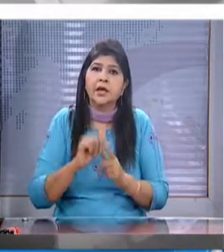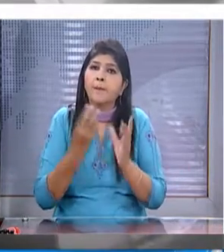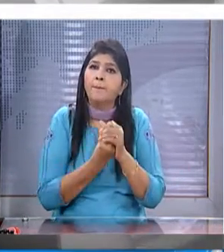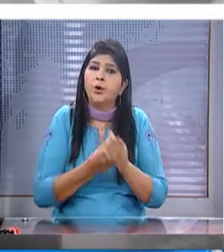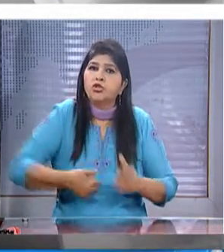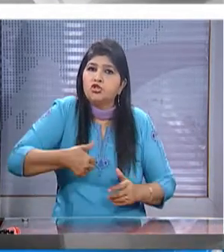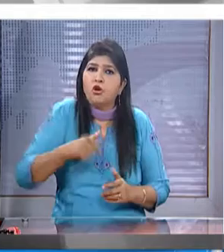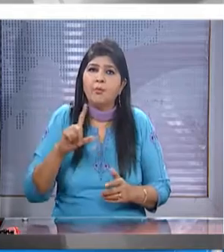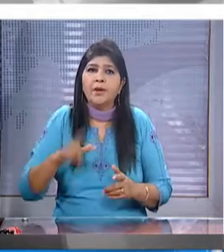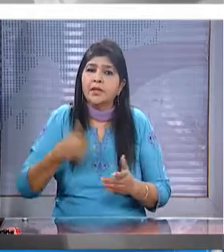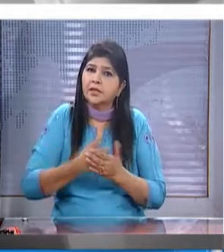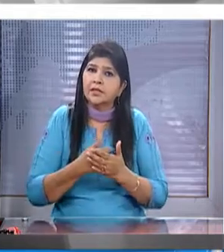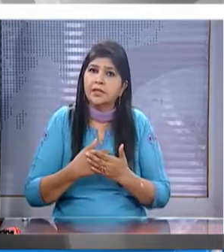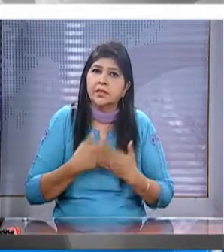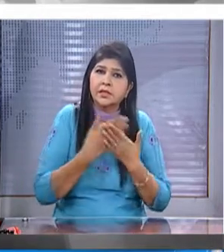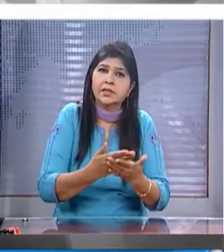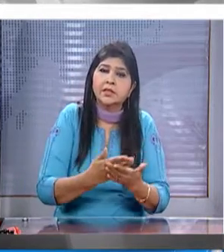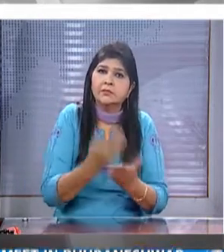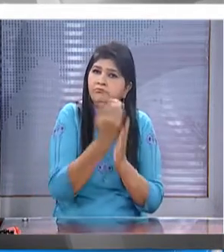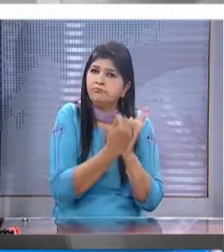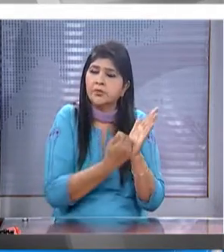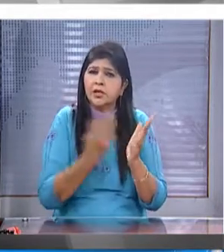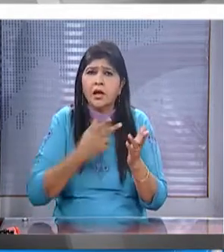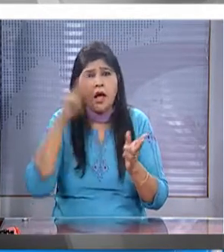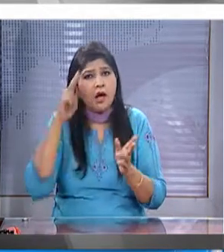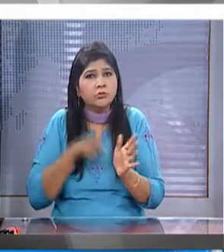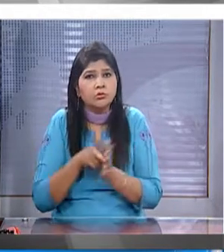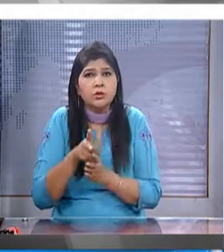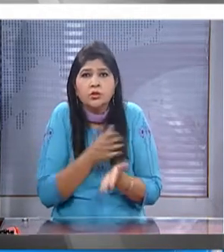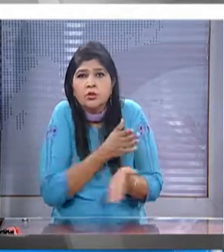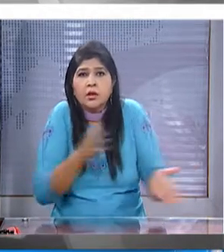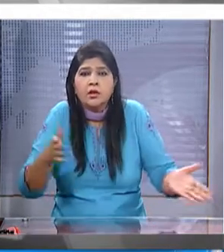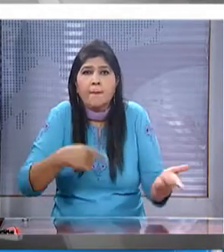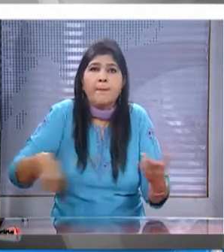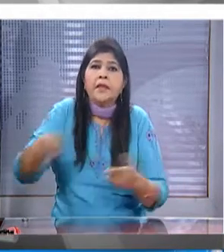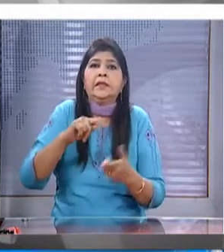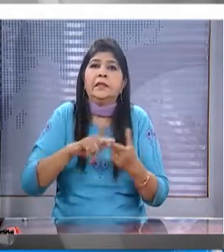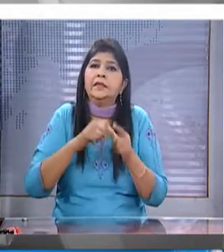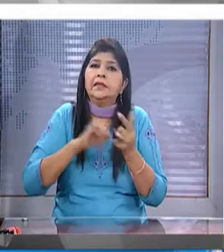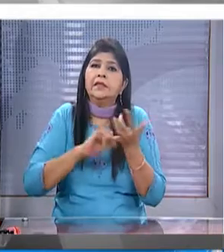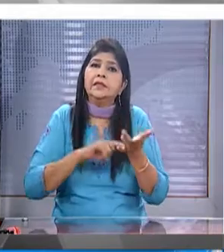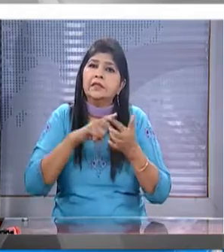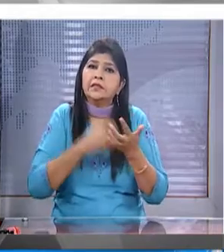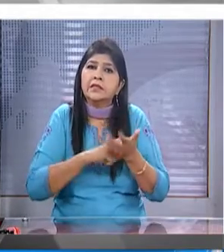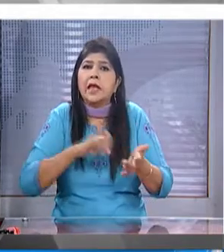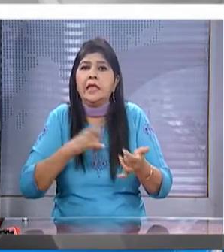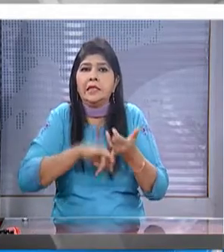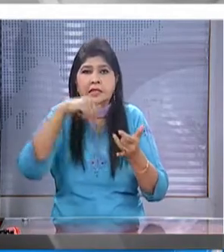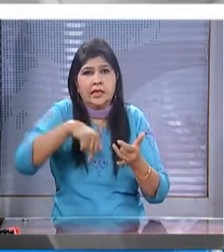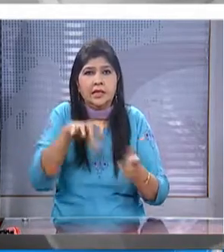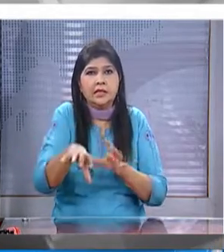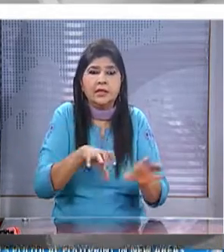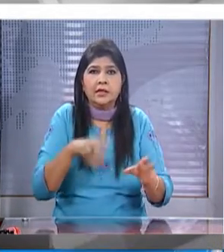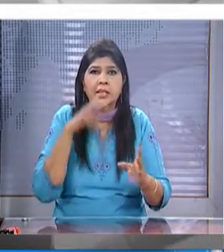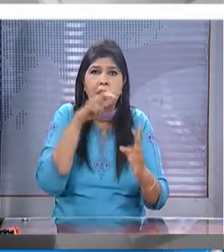party's top leadership are deliberating on strategies to expand its mass space in eastern and southern states with an